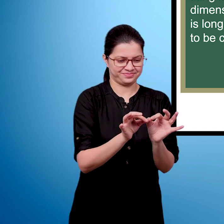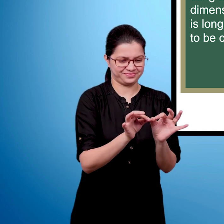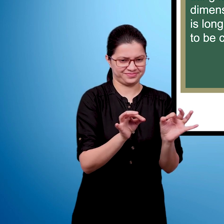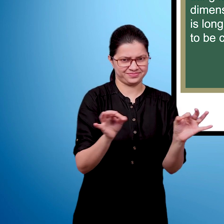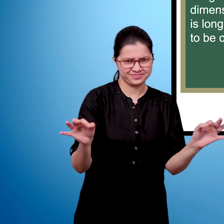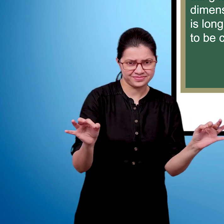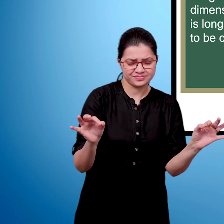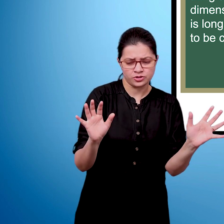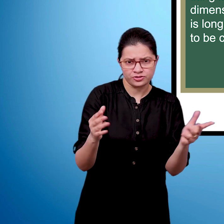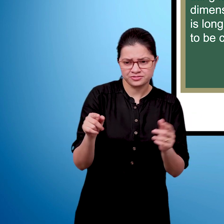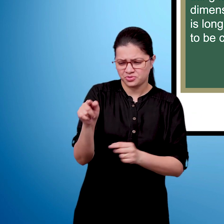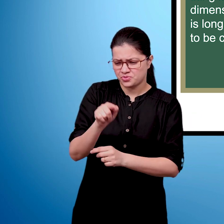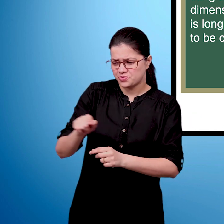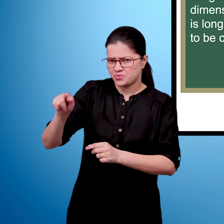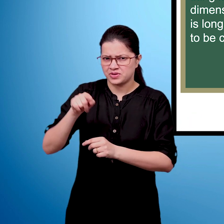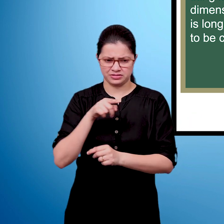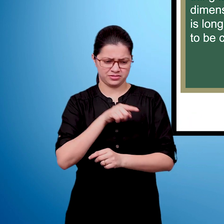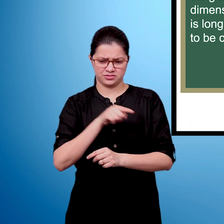One long and one round.